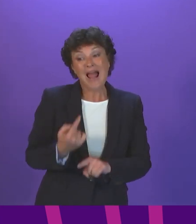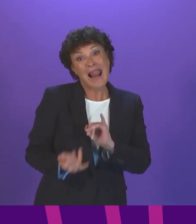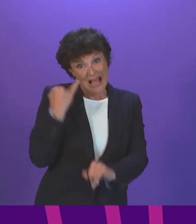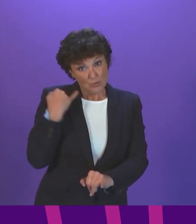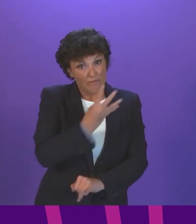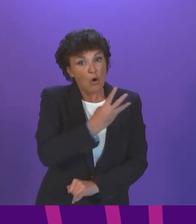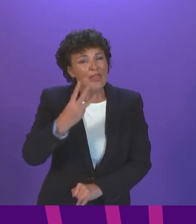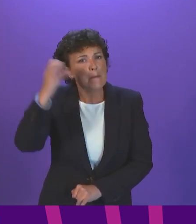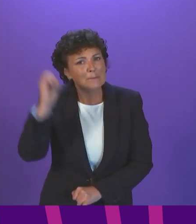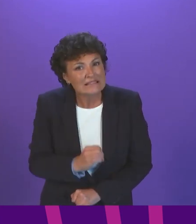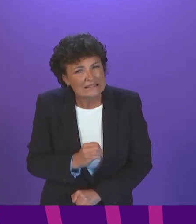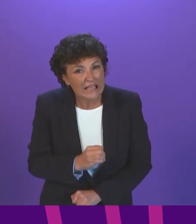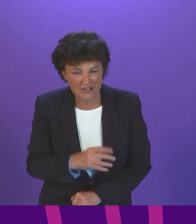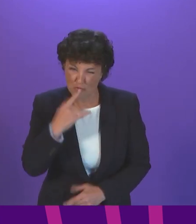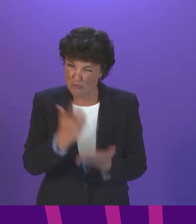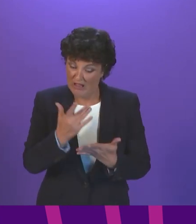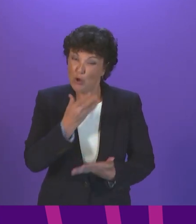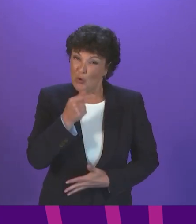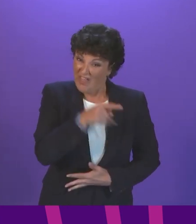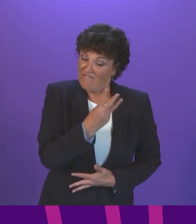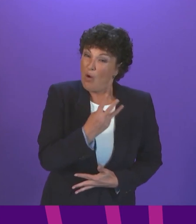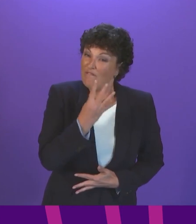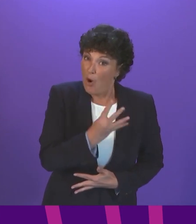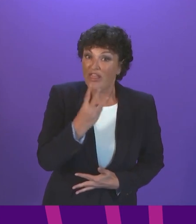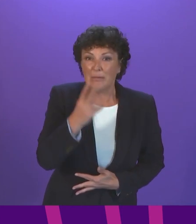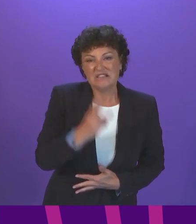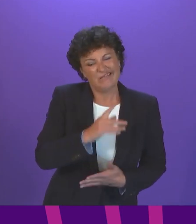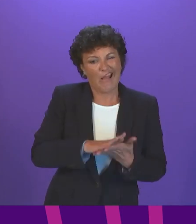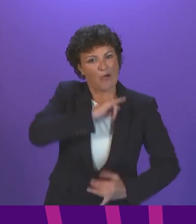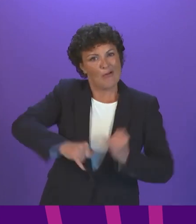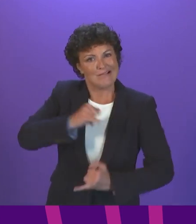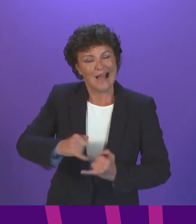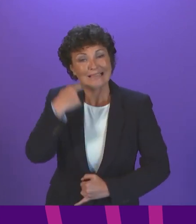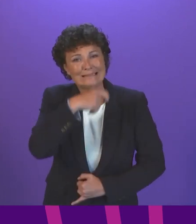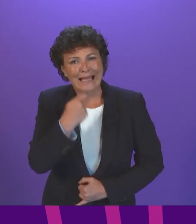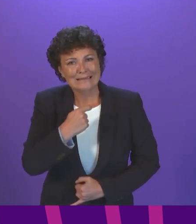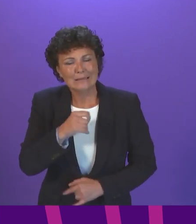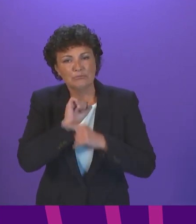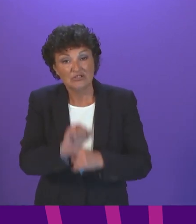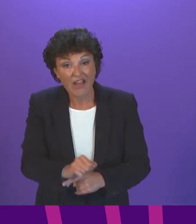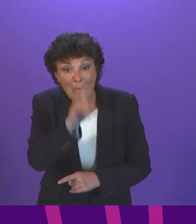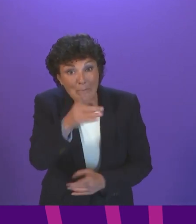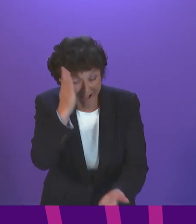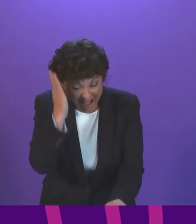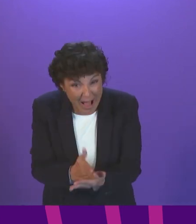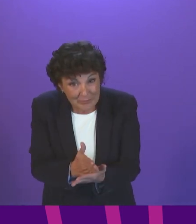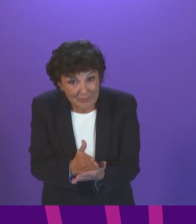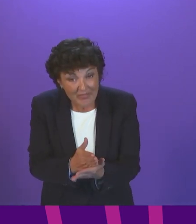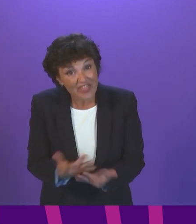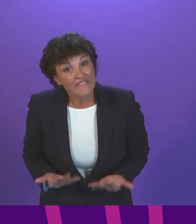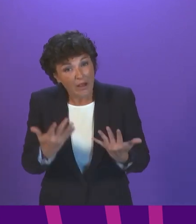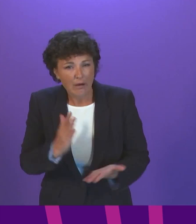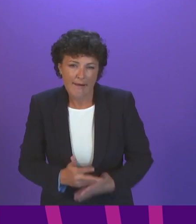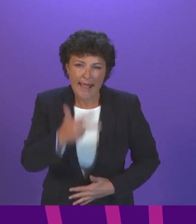quoted last week to do down Test and Protect in the finalised figure this week is 82%. So